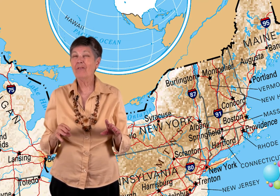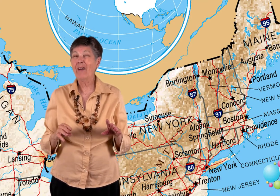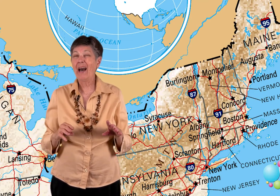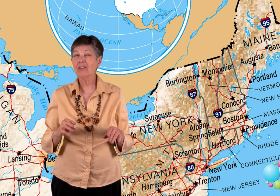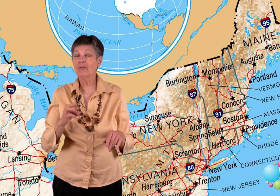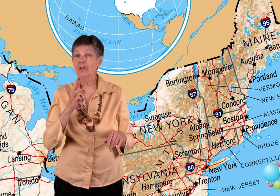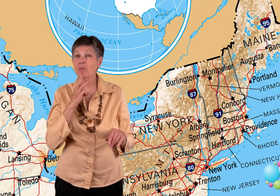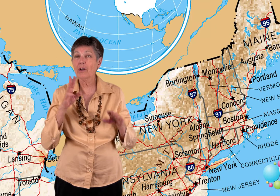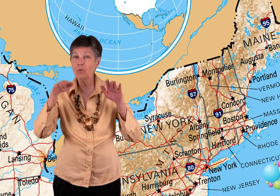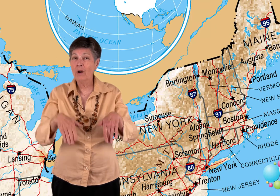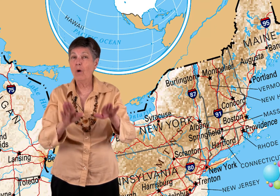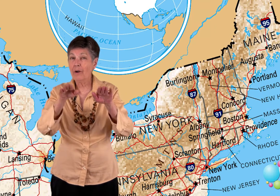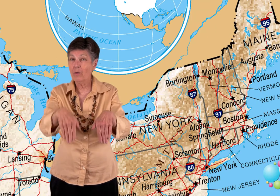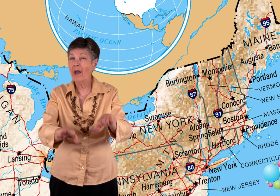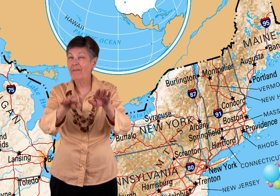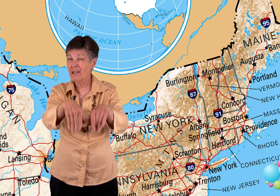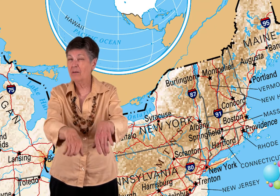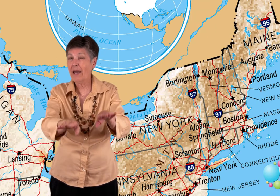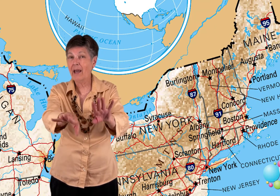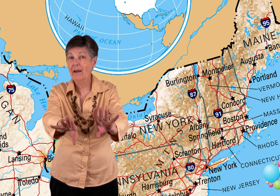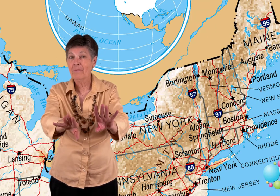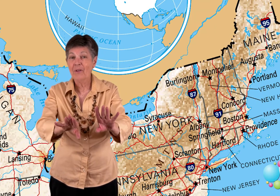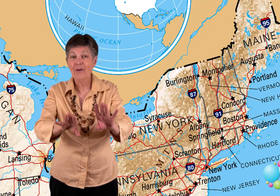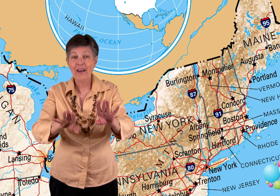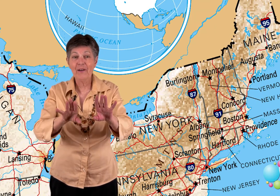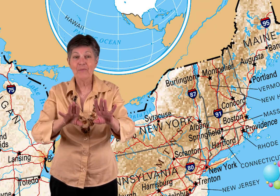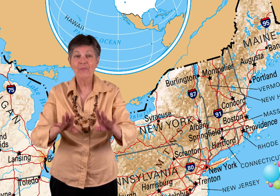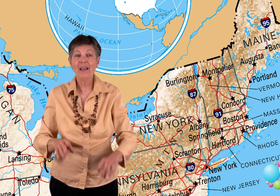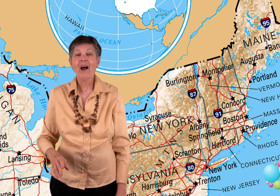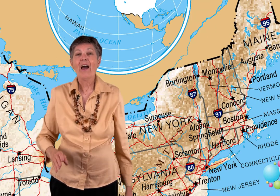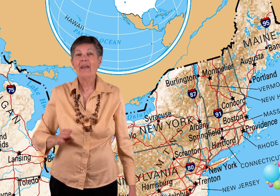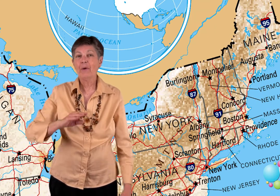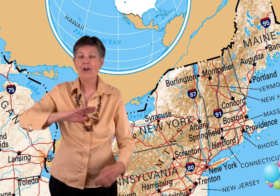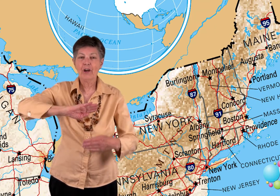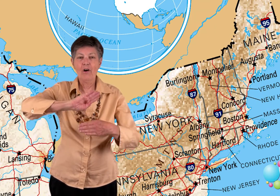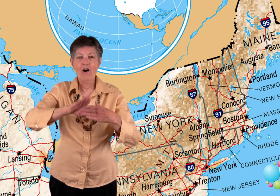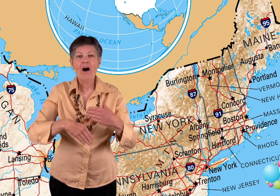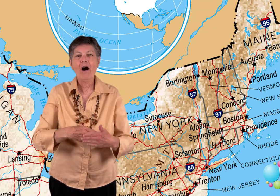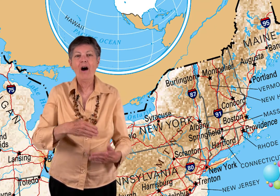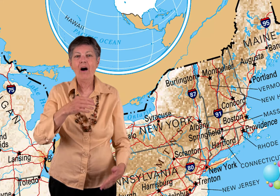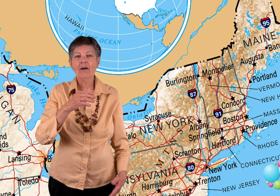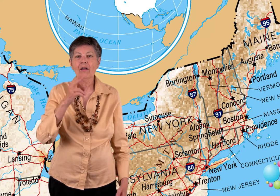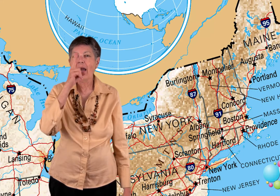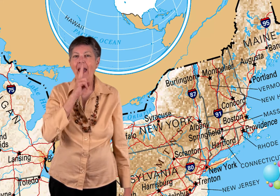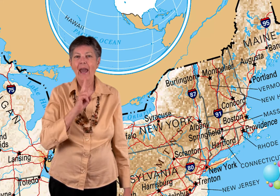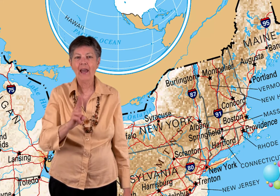fast, so if you just want to do one water in waves, that's okay, okay? And then we're going to go, hail